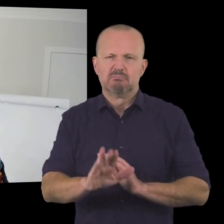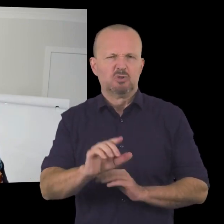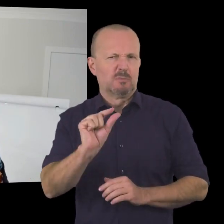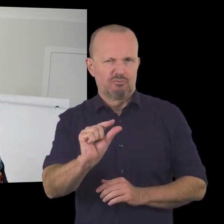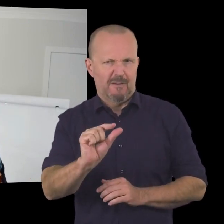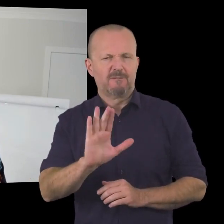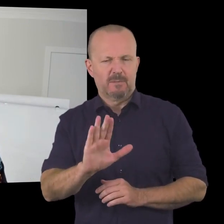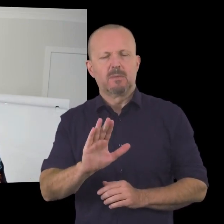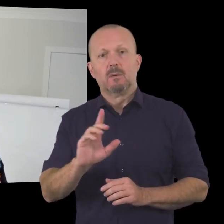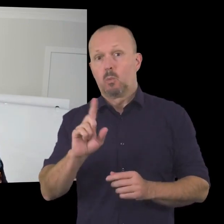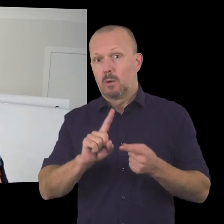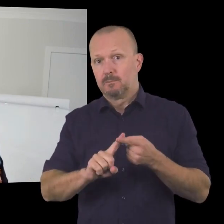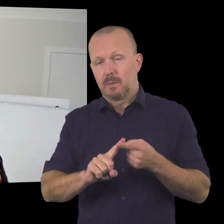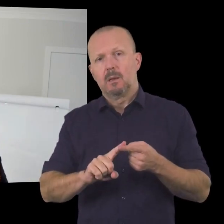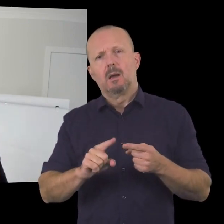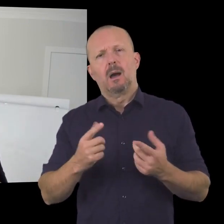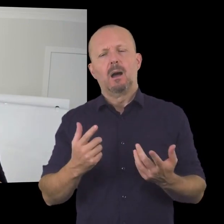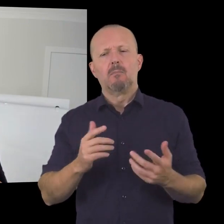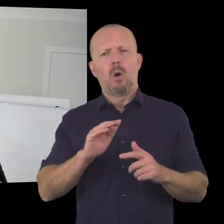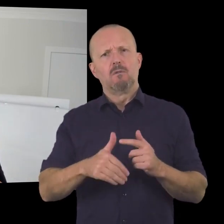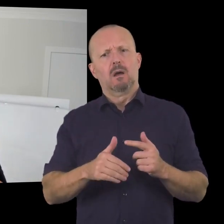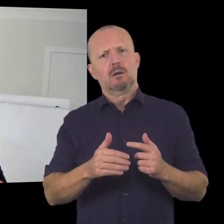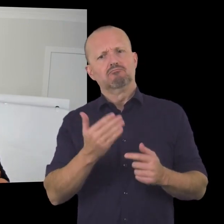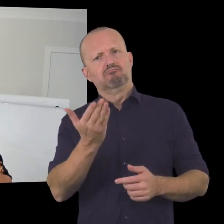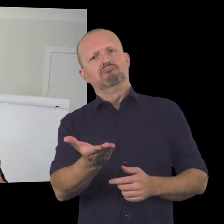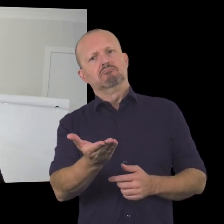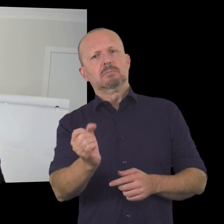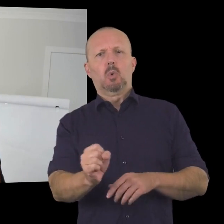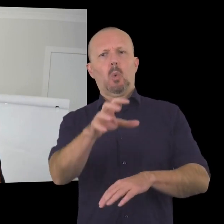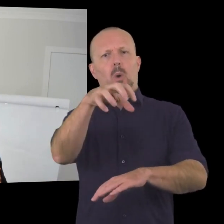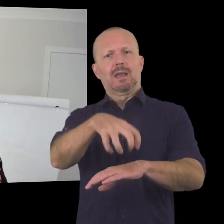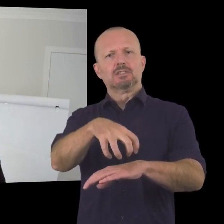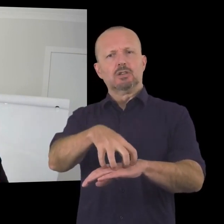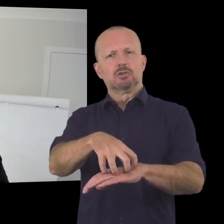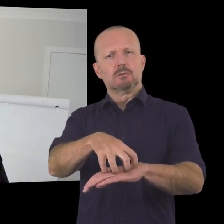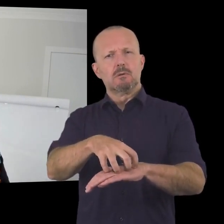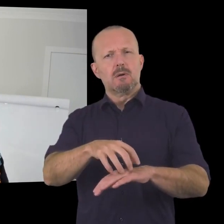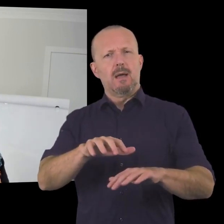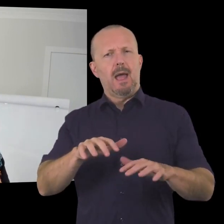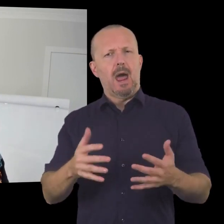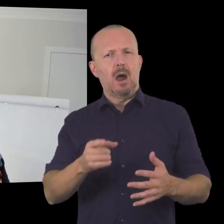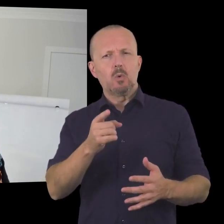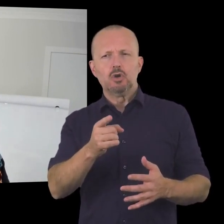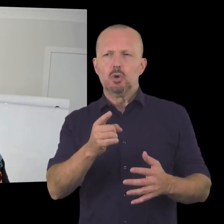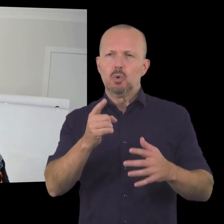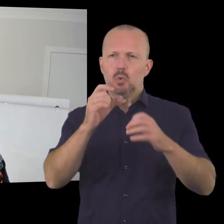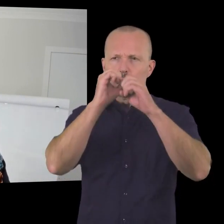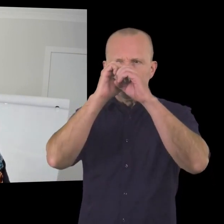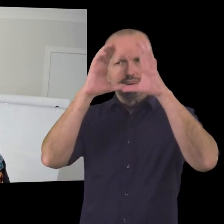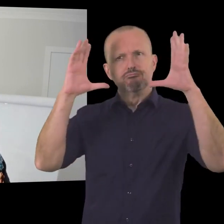very very briefly is around how you as an organization think about